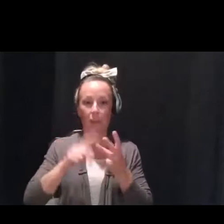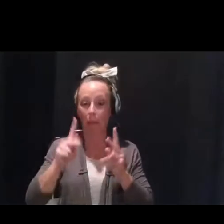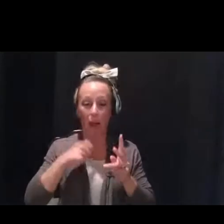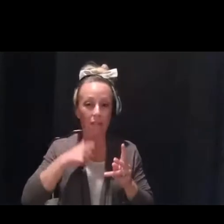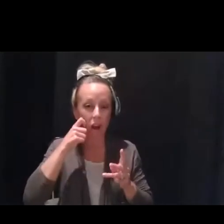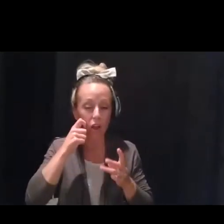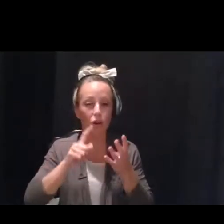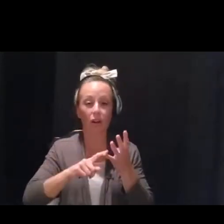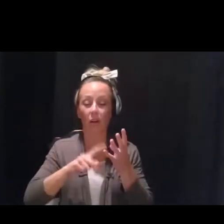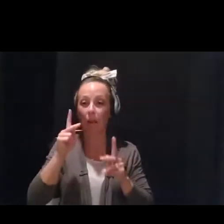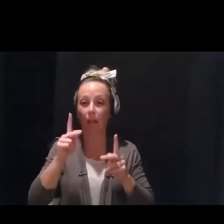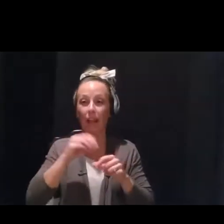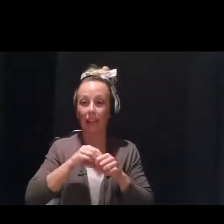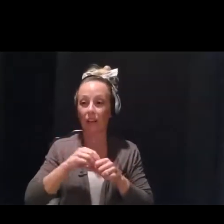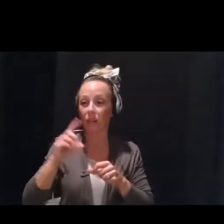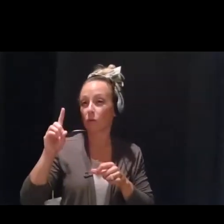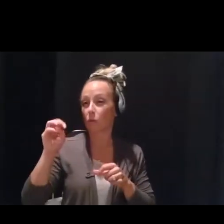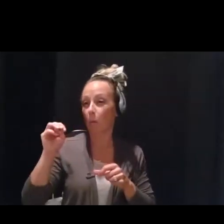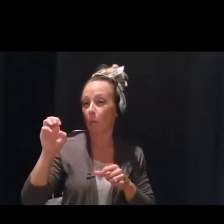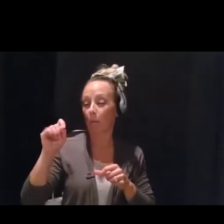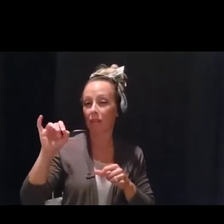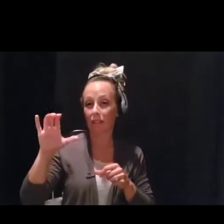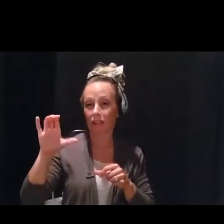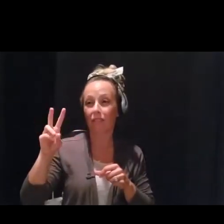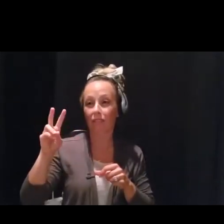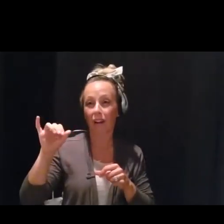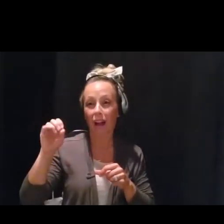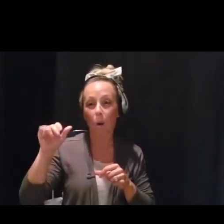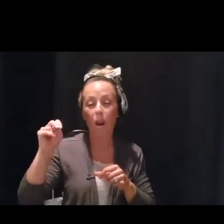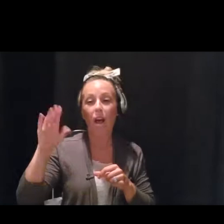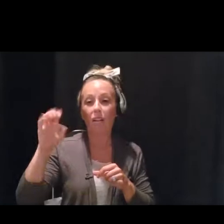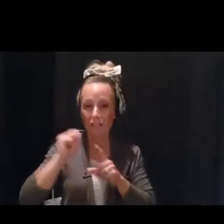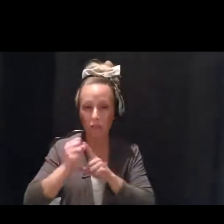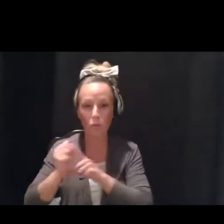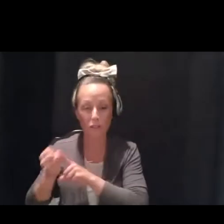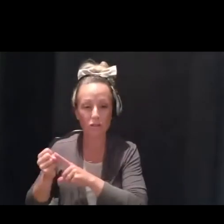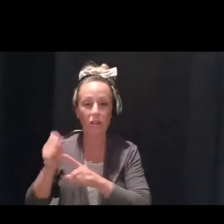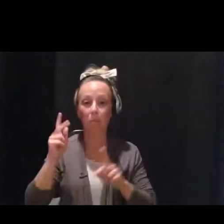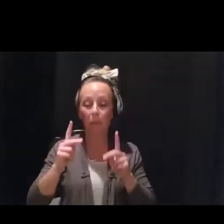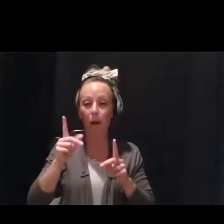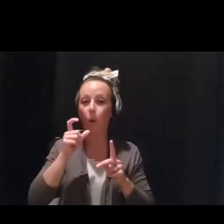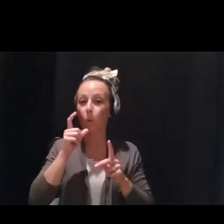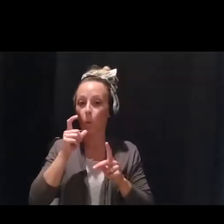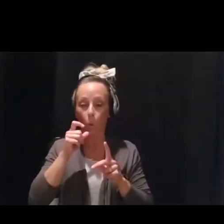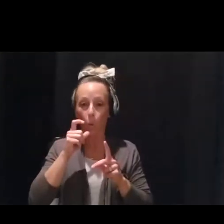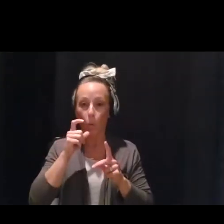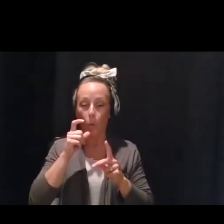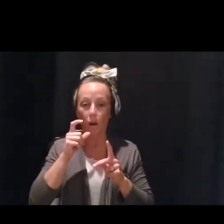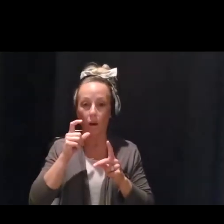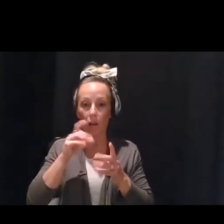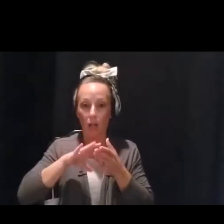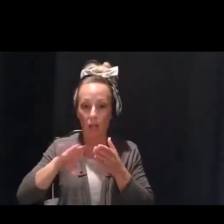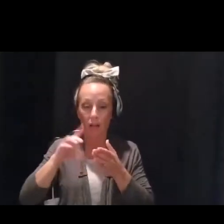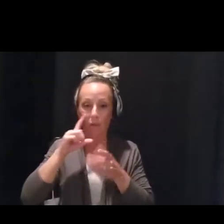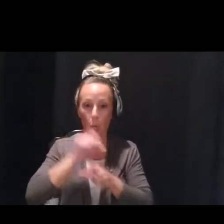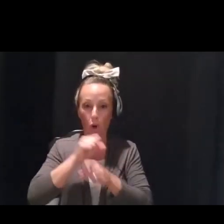situations, those who have been unemployed consecutively for many months are at a particular risk for depression